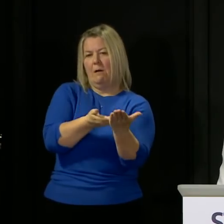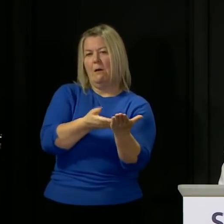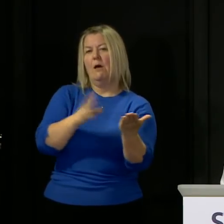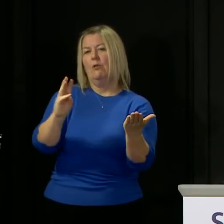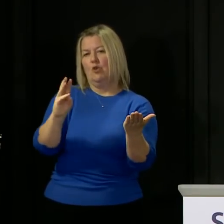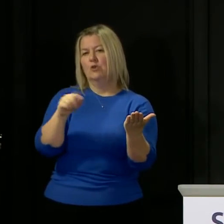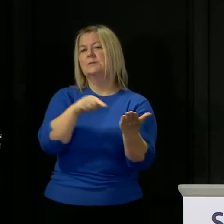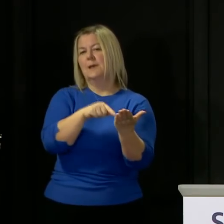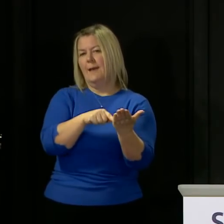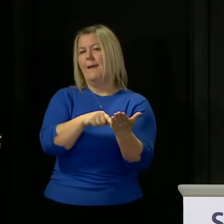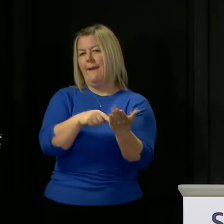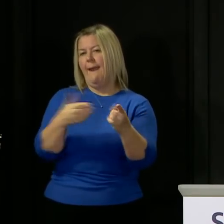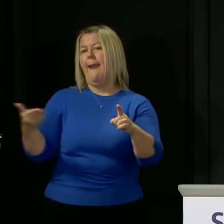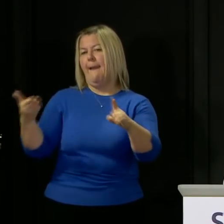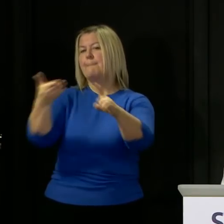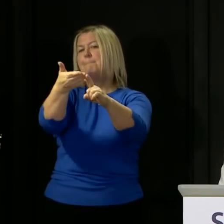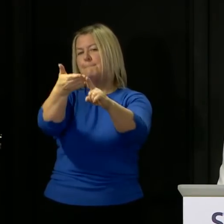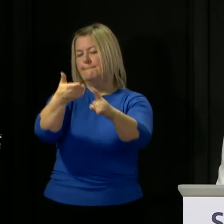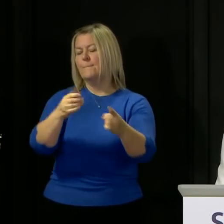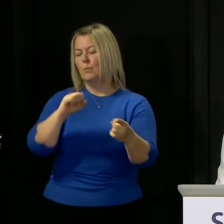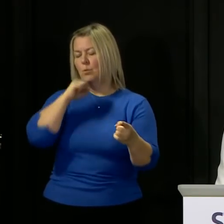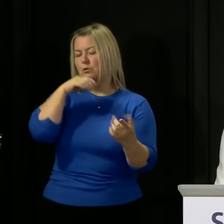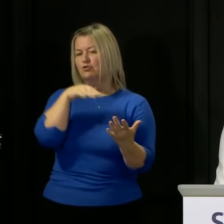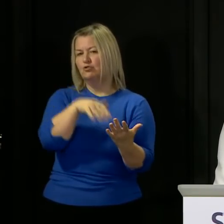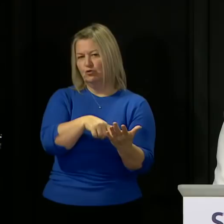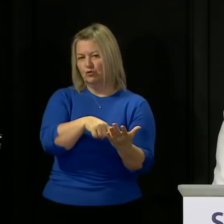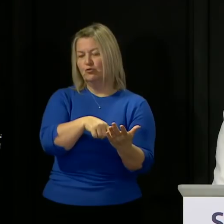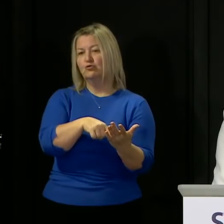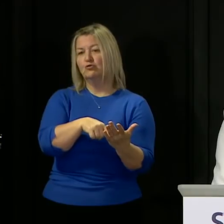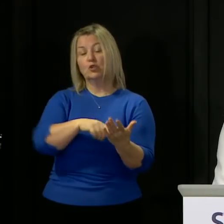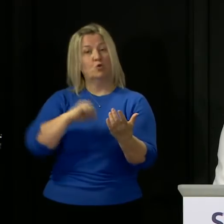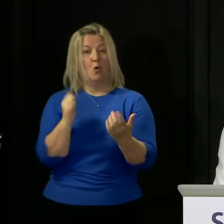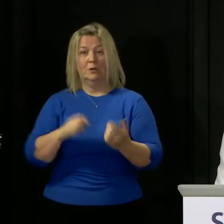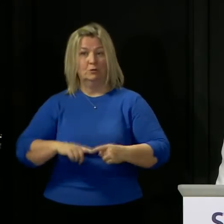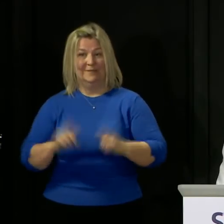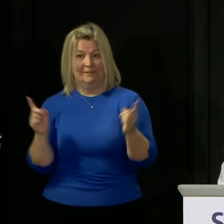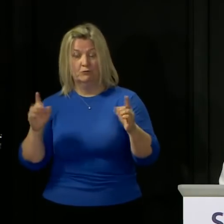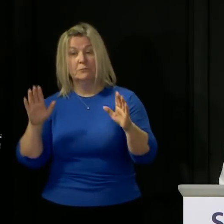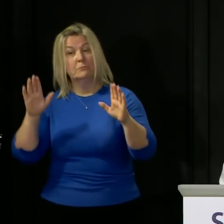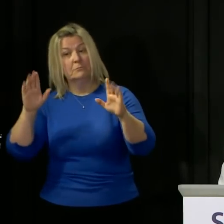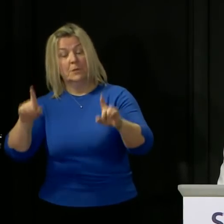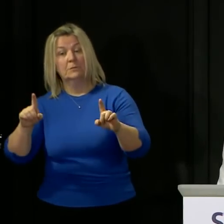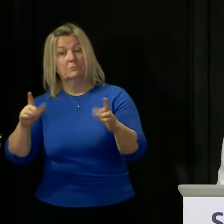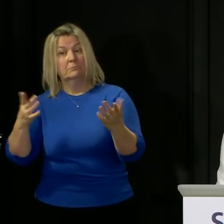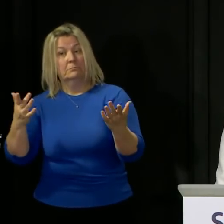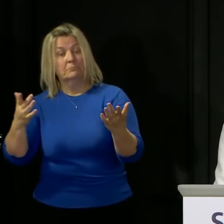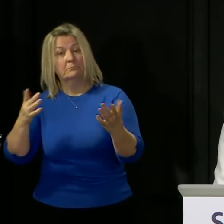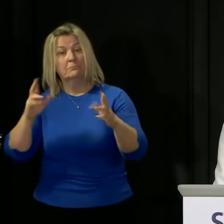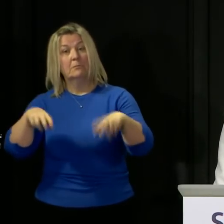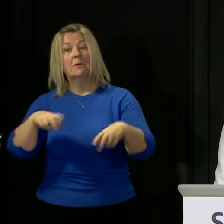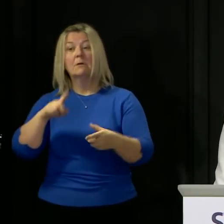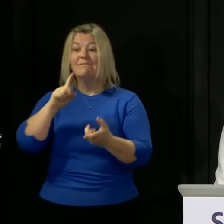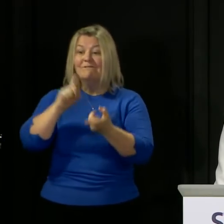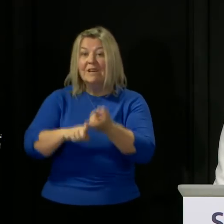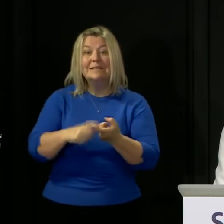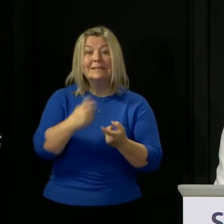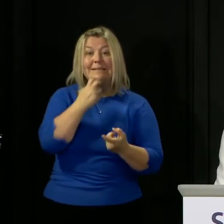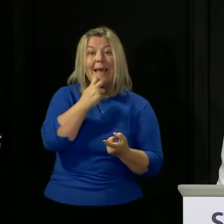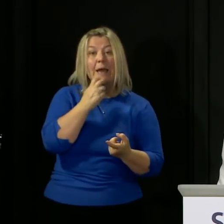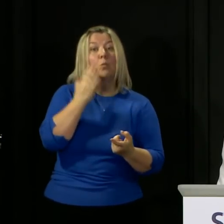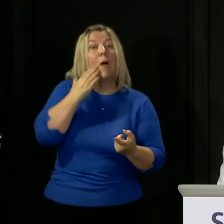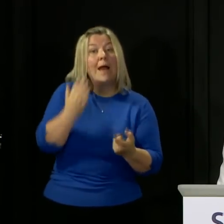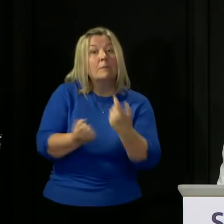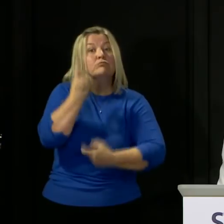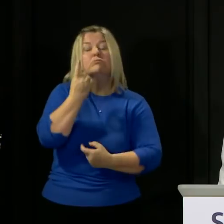will be no different to other countries in this that we will not be able to put firm dates on all of that because the phasing